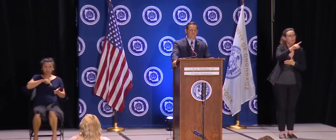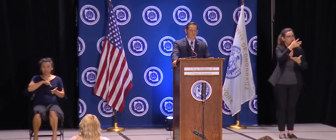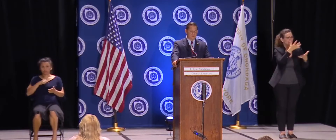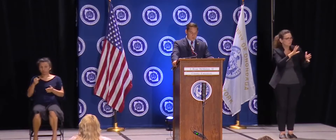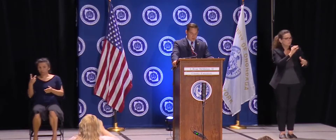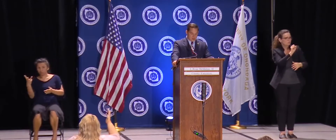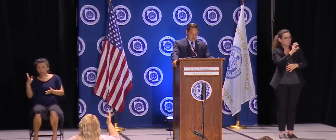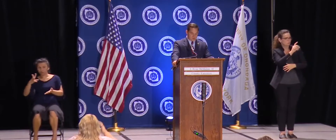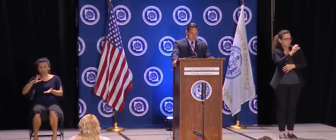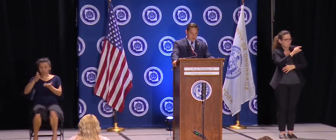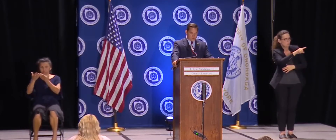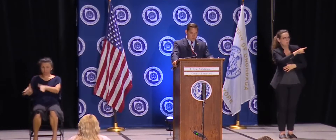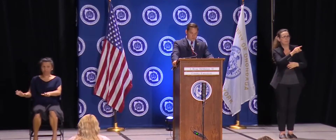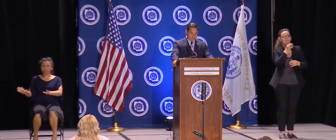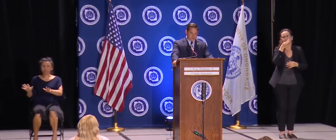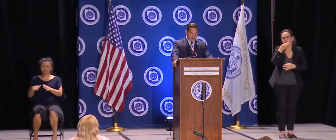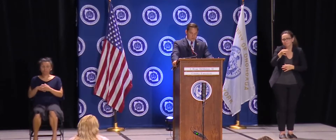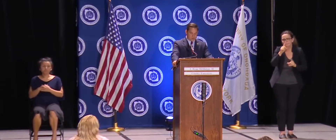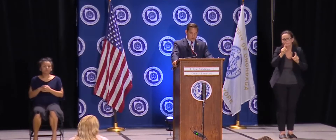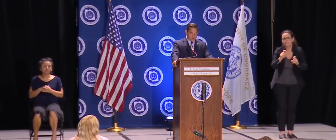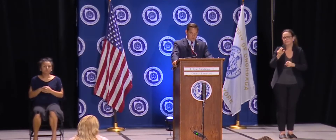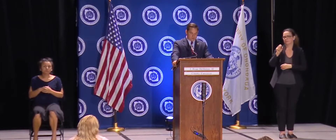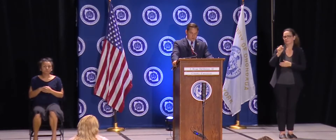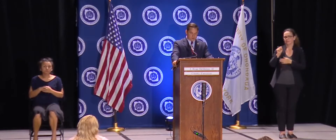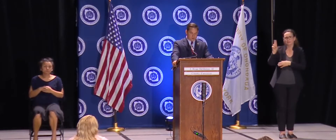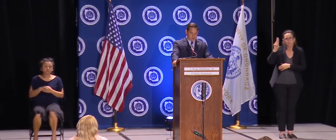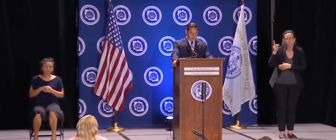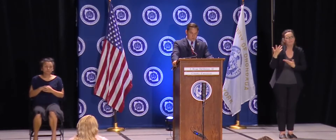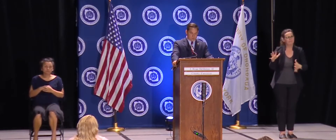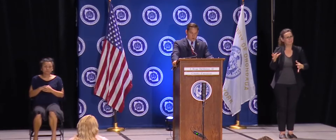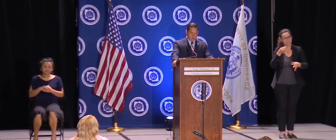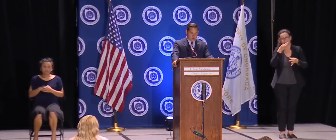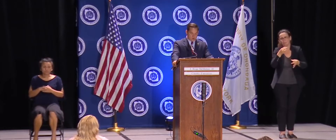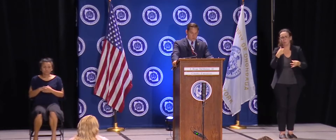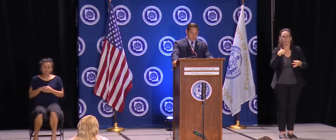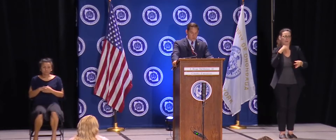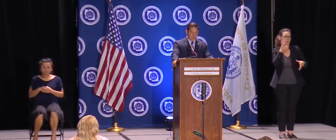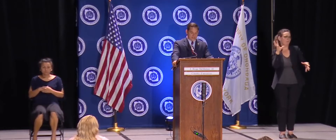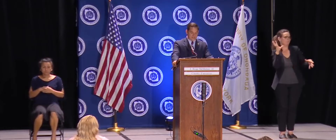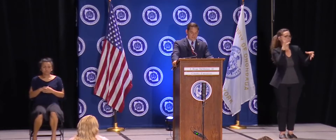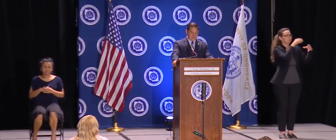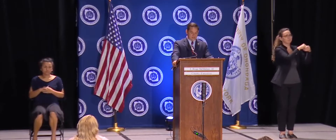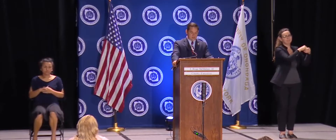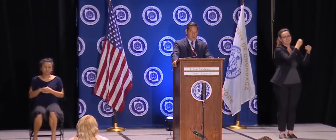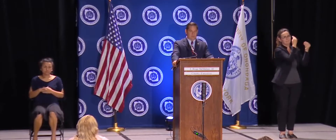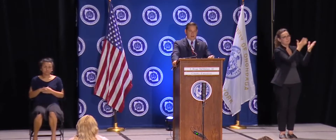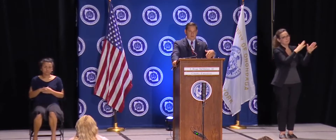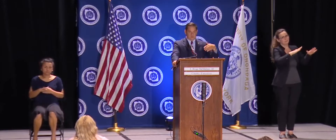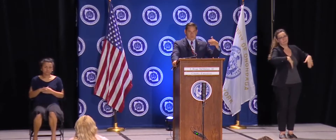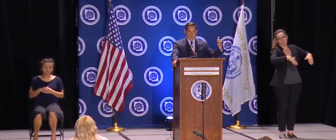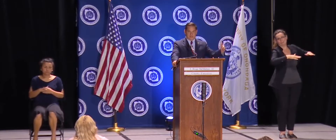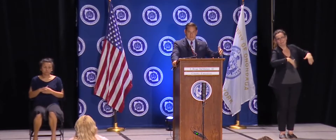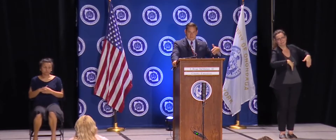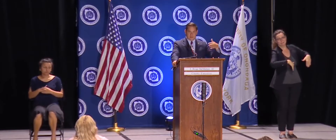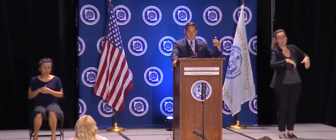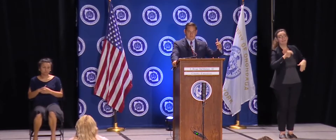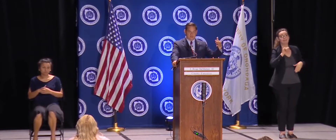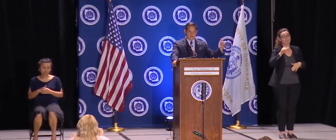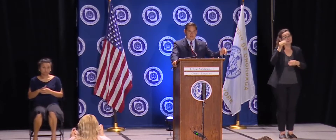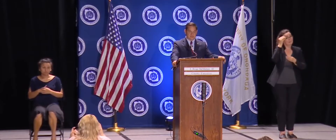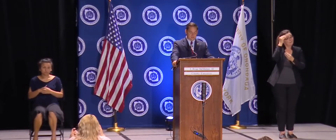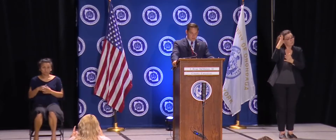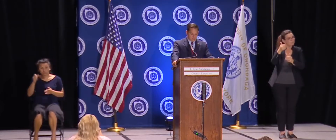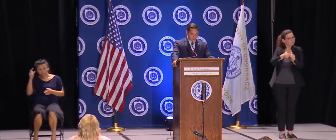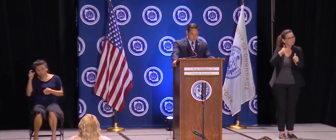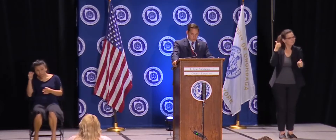and so from the standpoint of where we're doing testing and our back-to-school testing, saliva